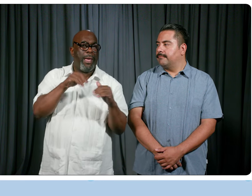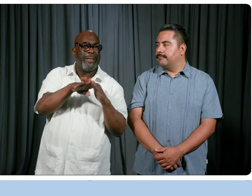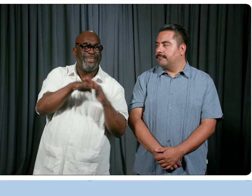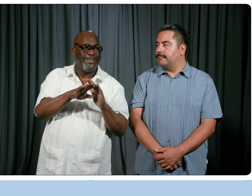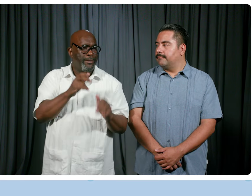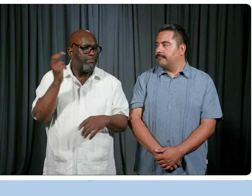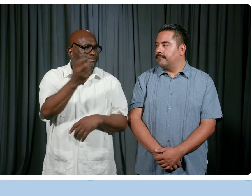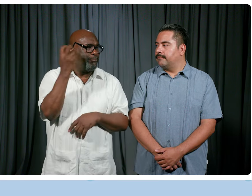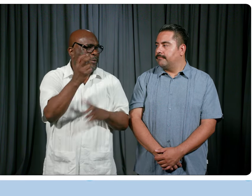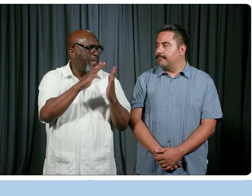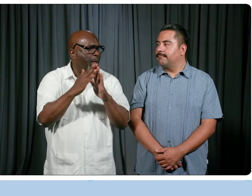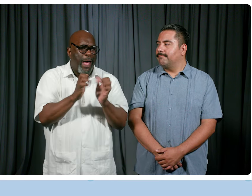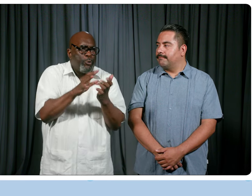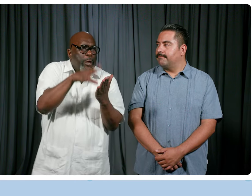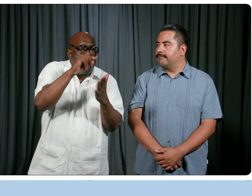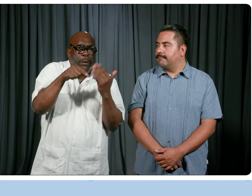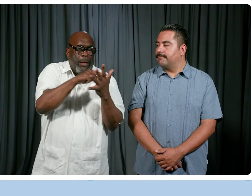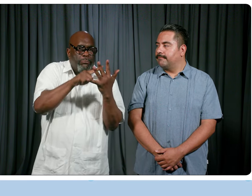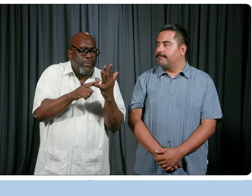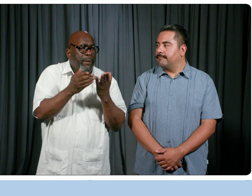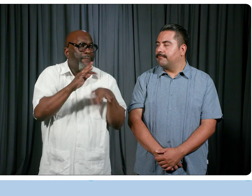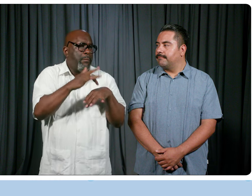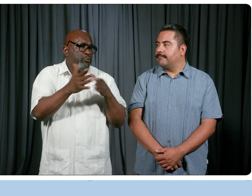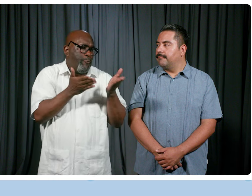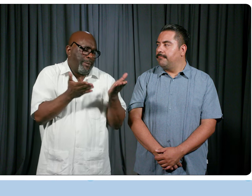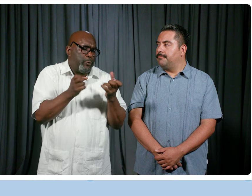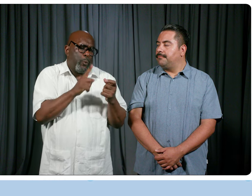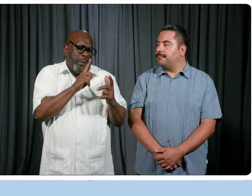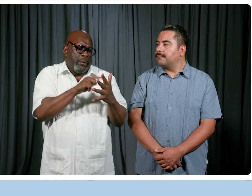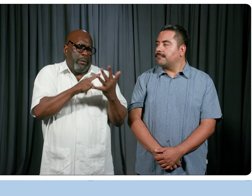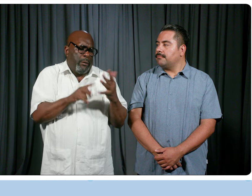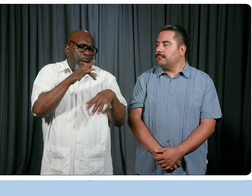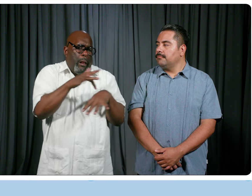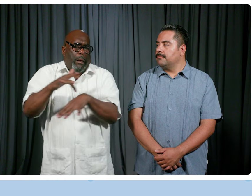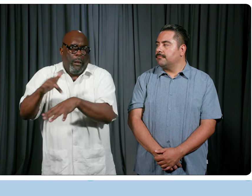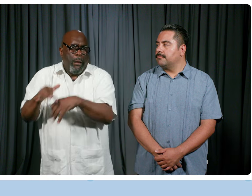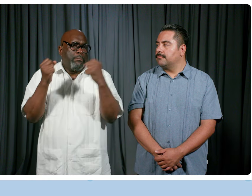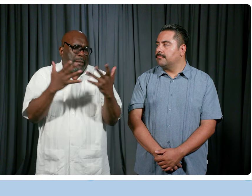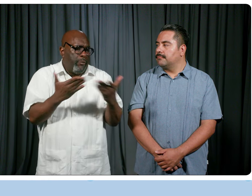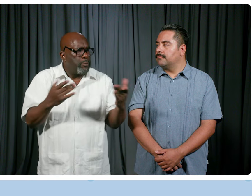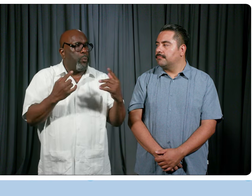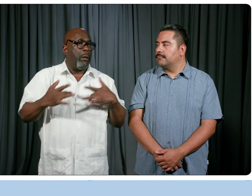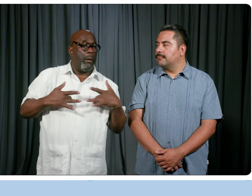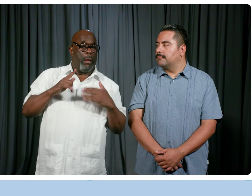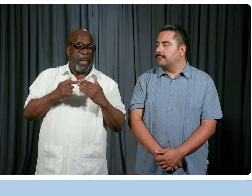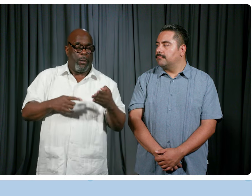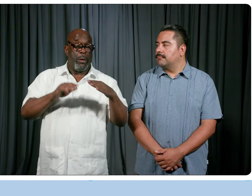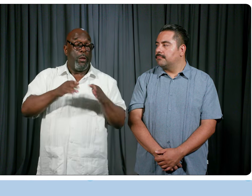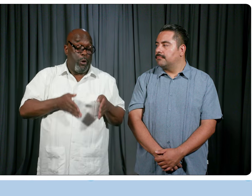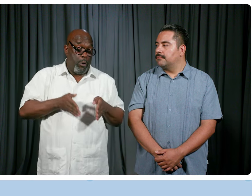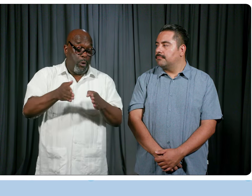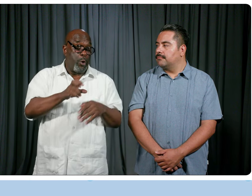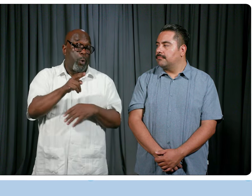And how are they going to access those services? How do they learn about those services and such? So it's really, it touches upon everything. You we're worried about the curb cuts, worried about